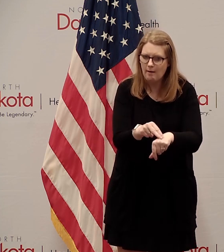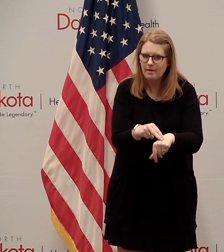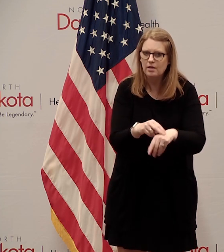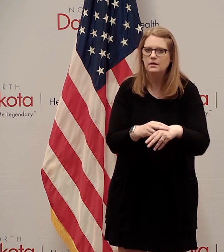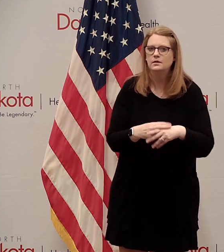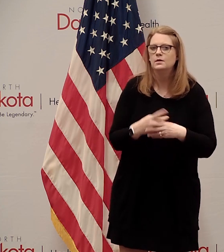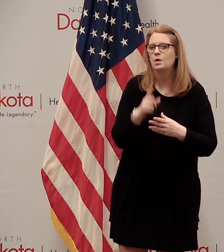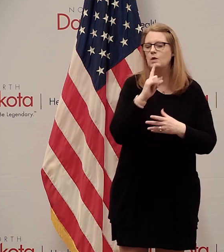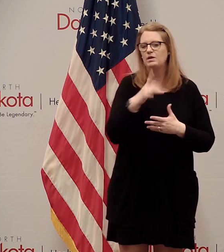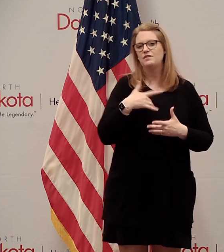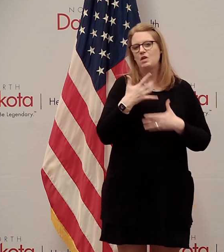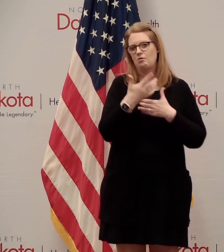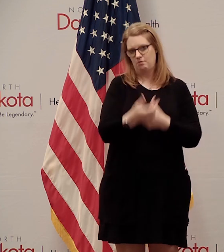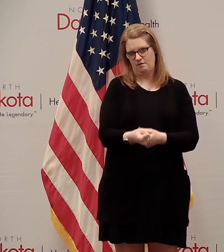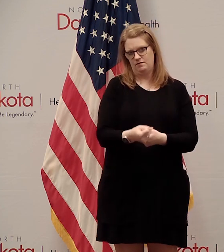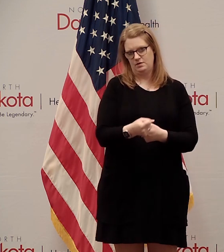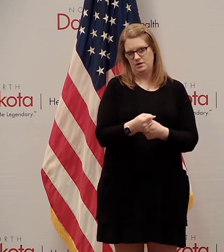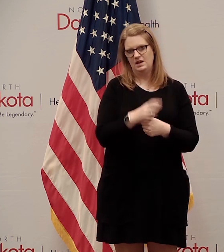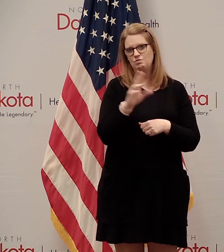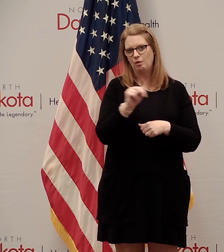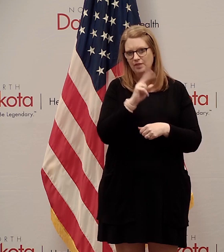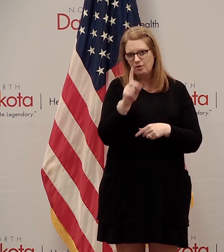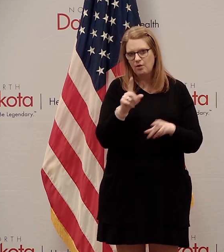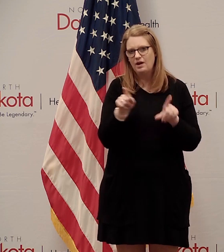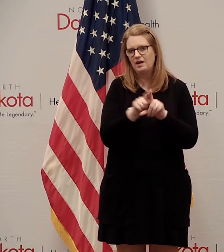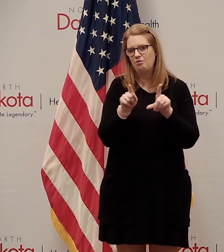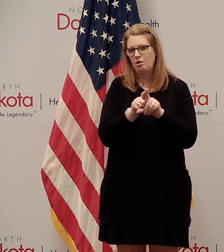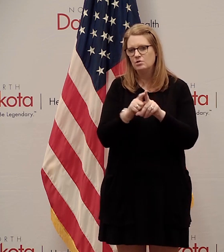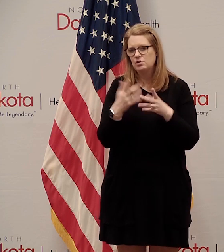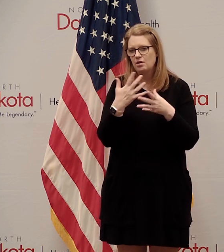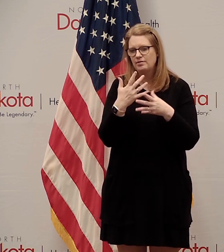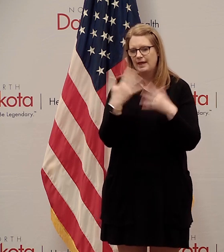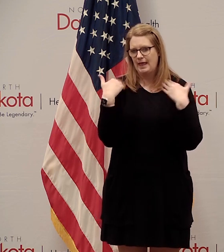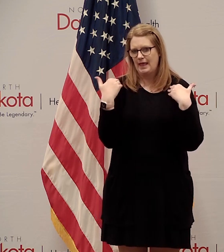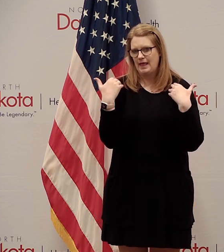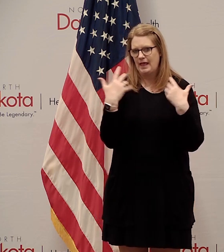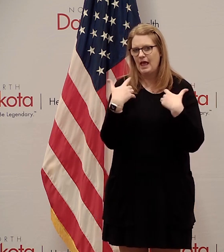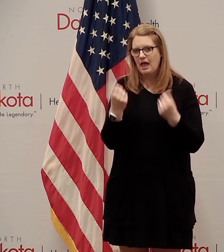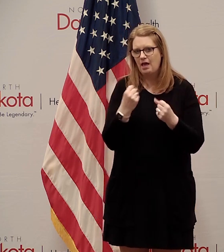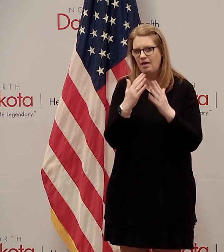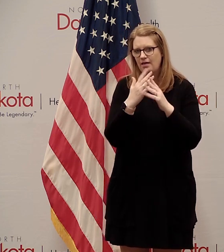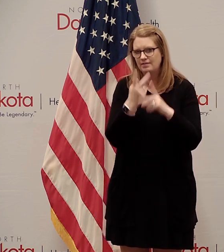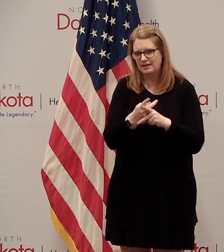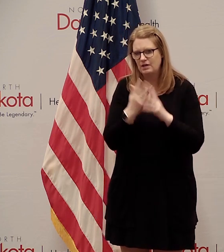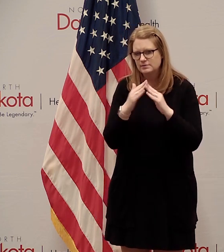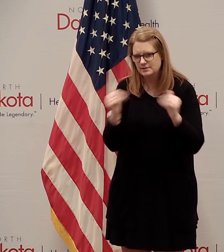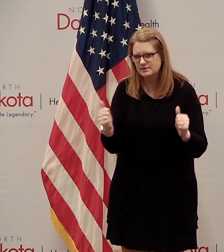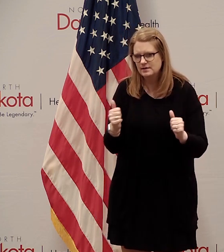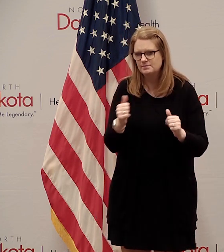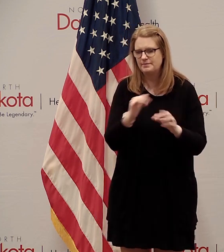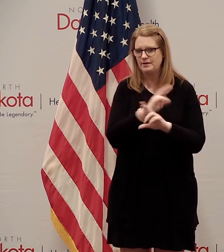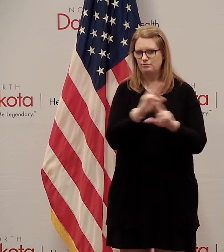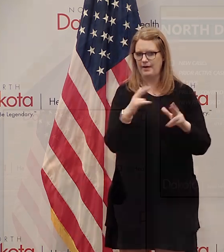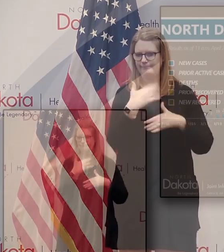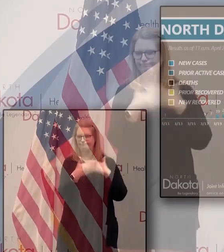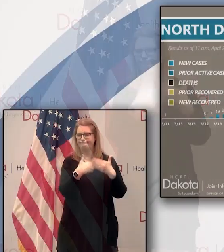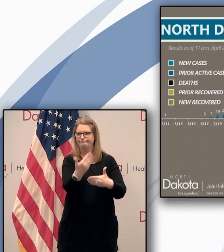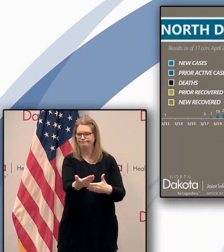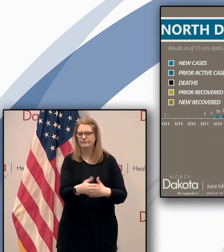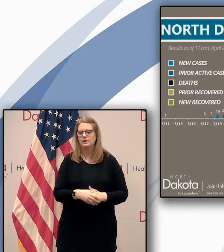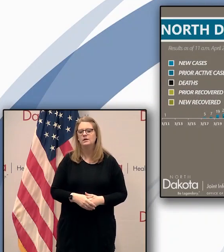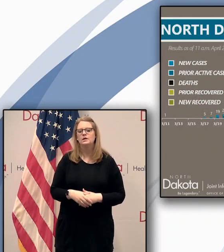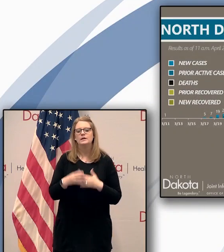health care providers to serve and care for all of our citizens if we take a look at the the the case trends